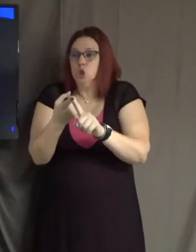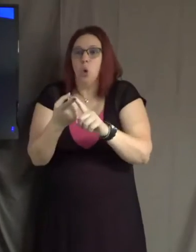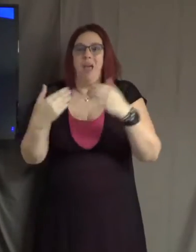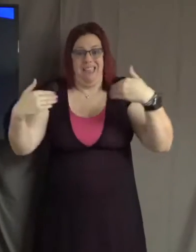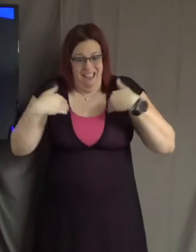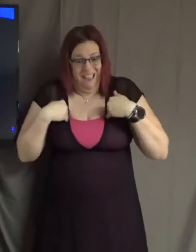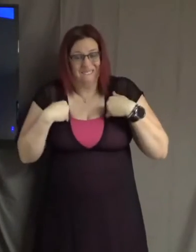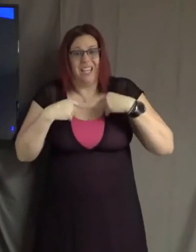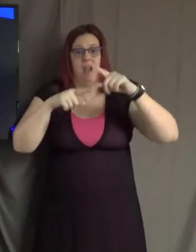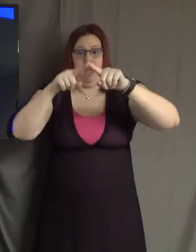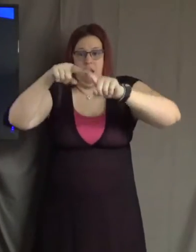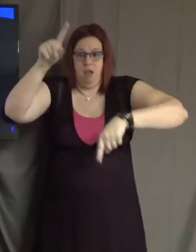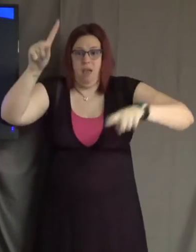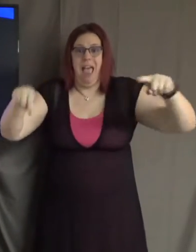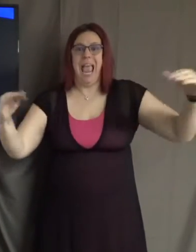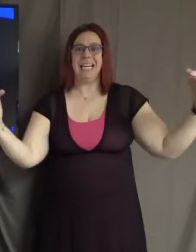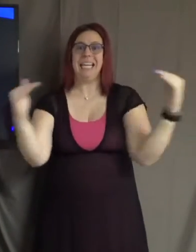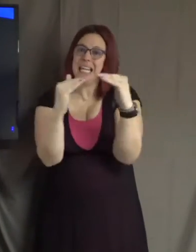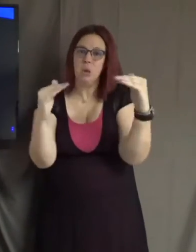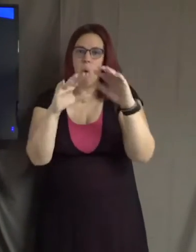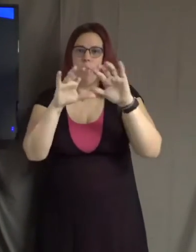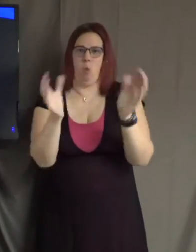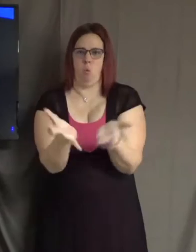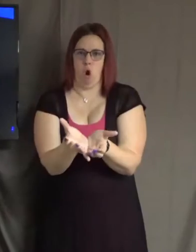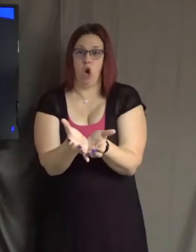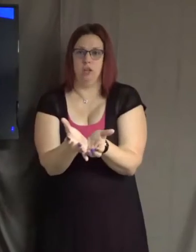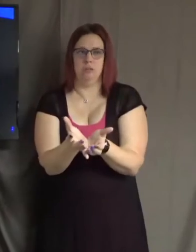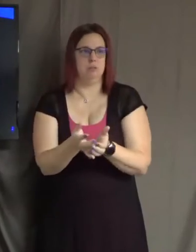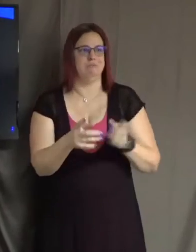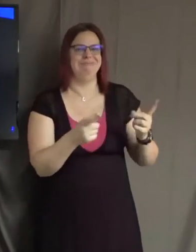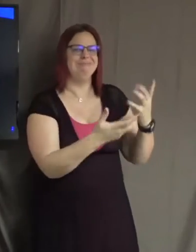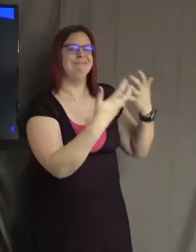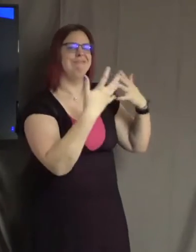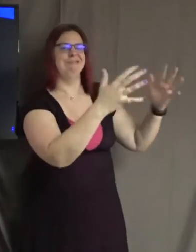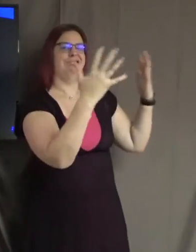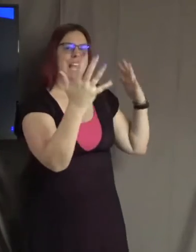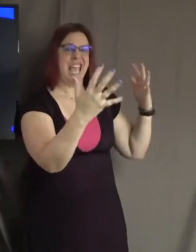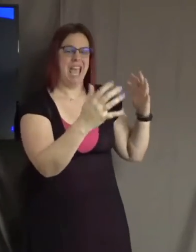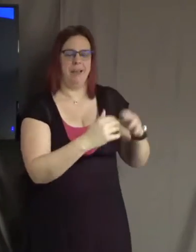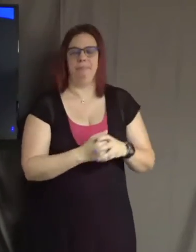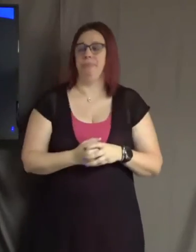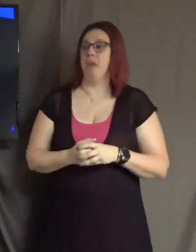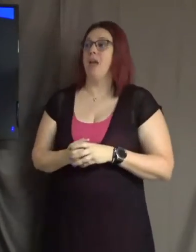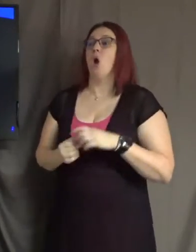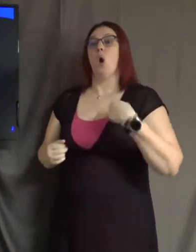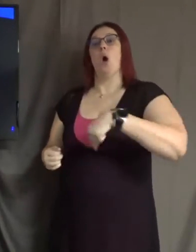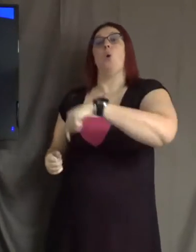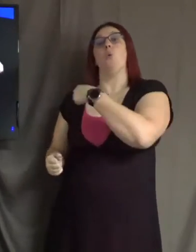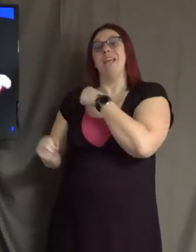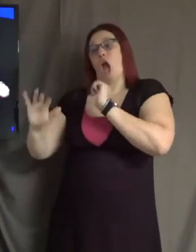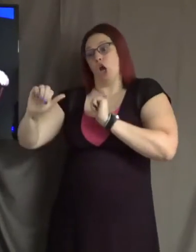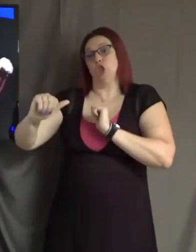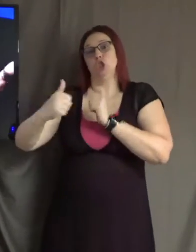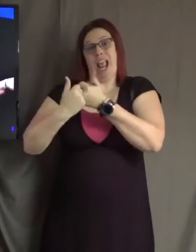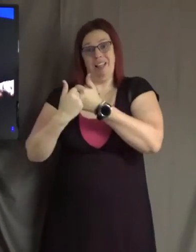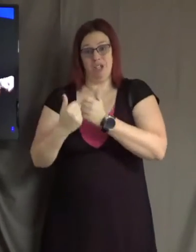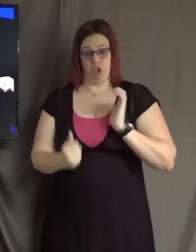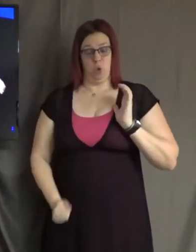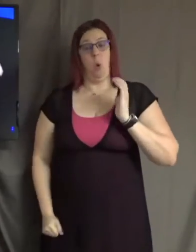Right? Yes. And we are challenged to do our work in the fiber and fabric of